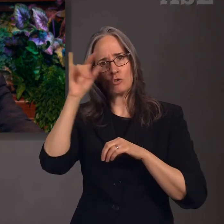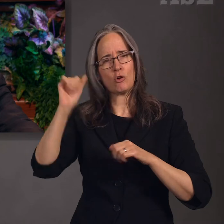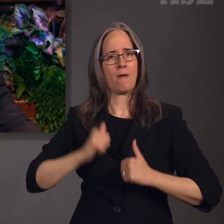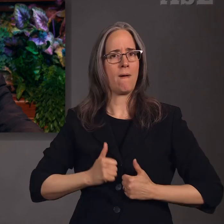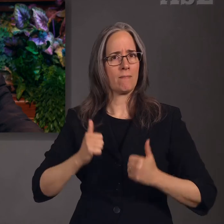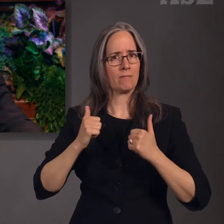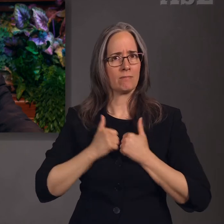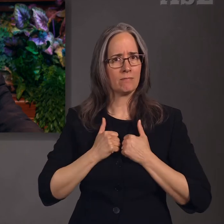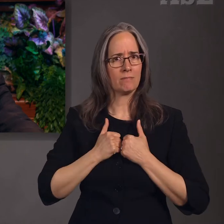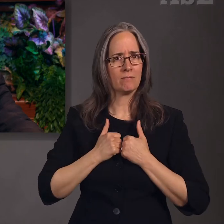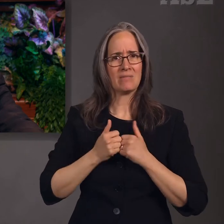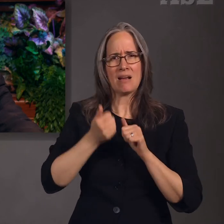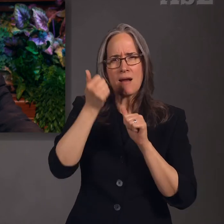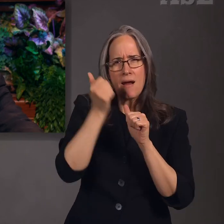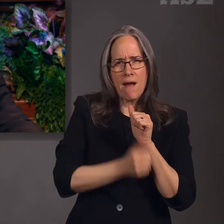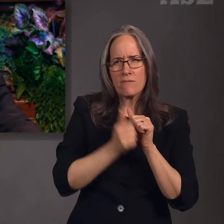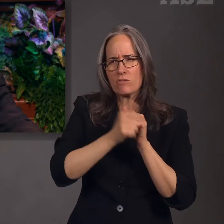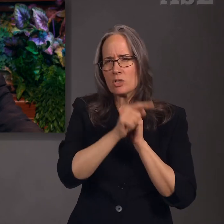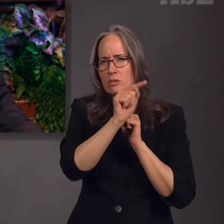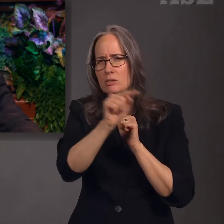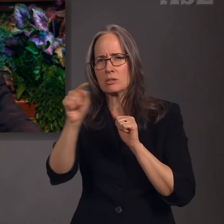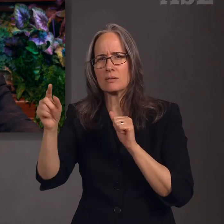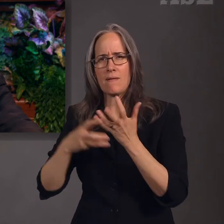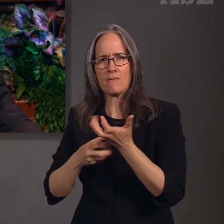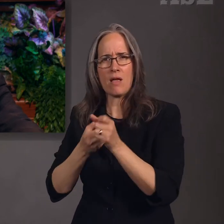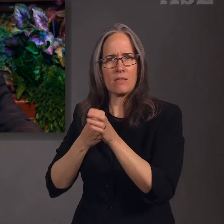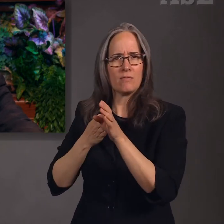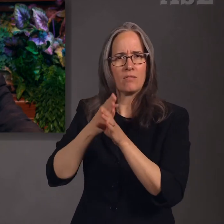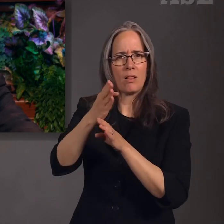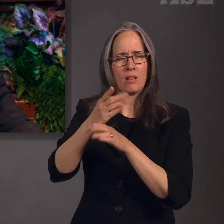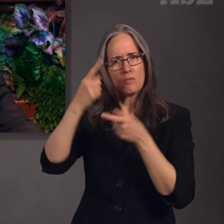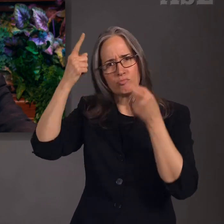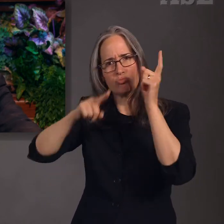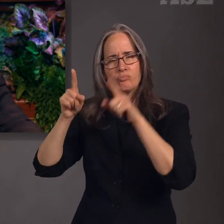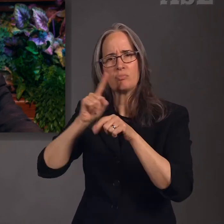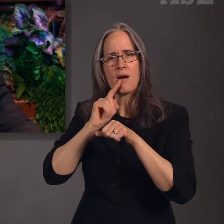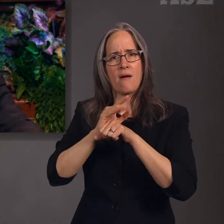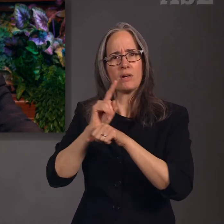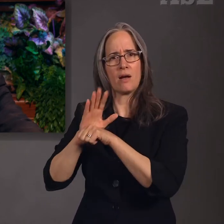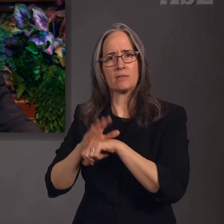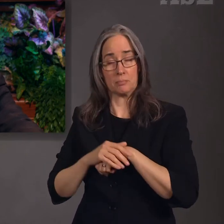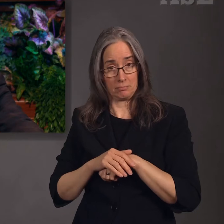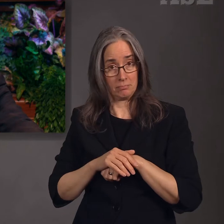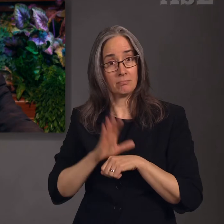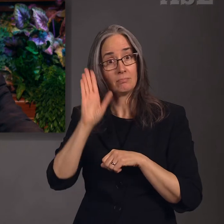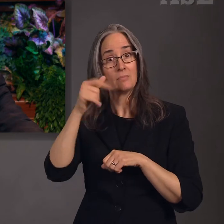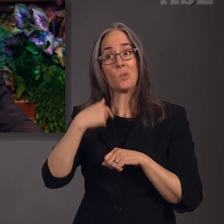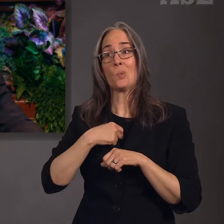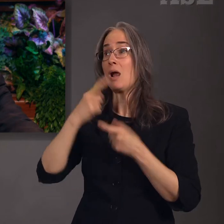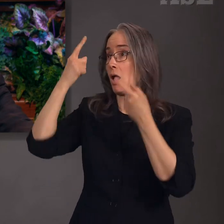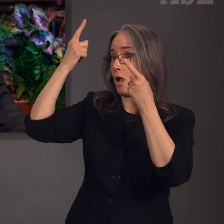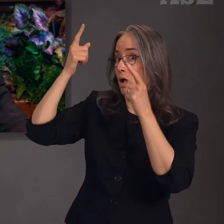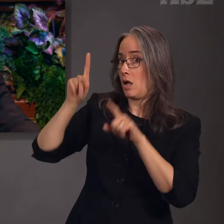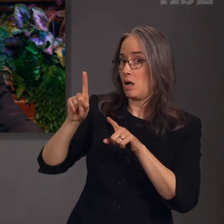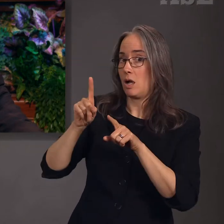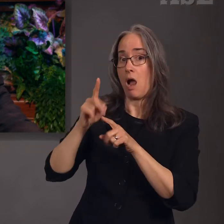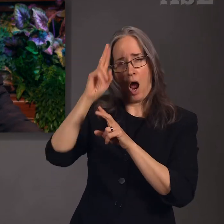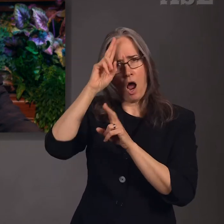faithful covenant keeper. And as we honor sacred covenants, we are drawn closer to the Savior.